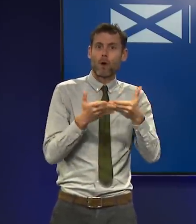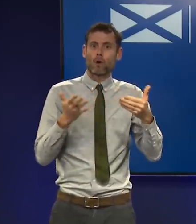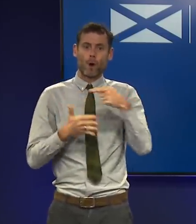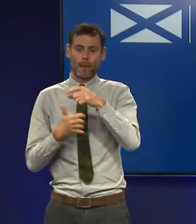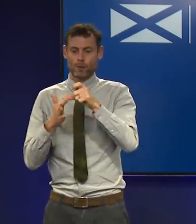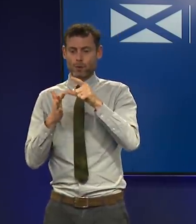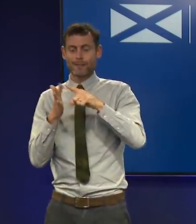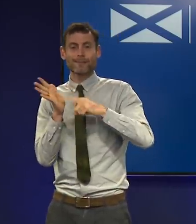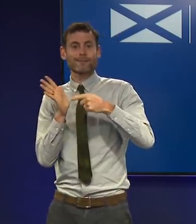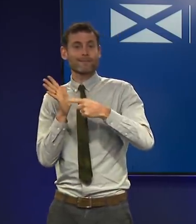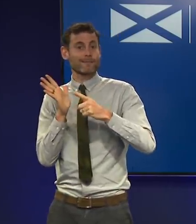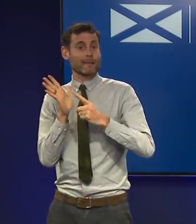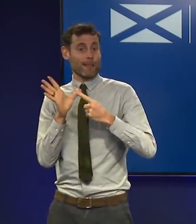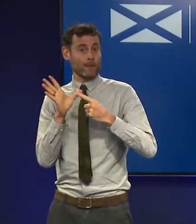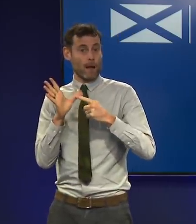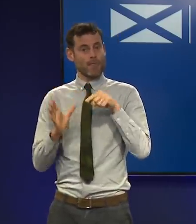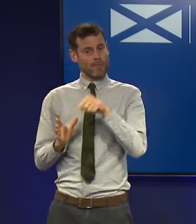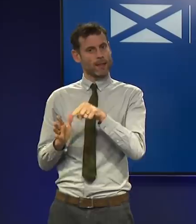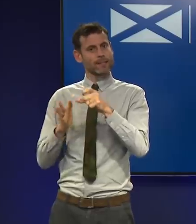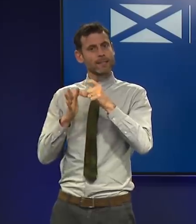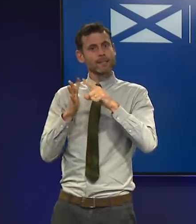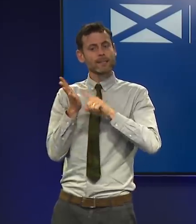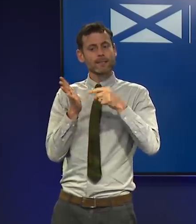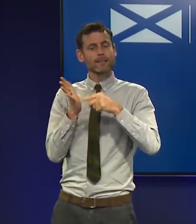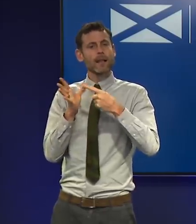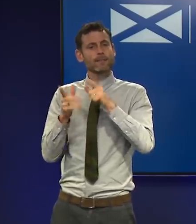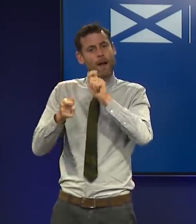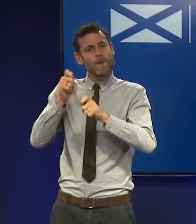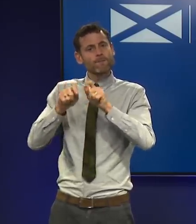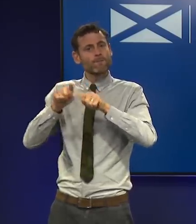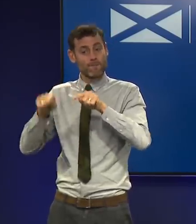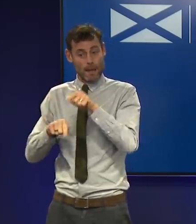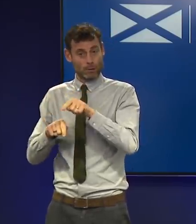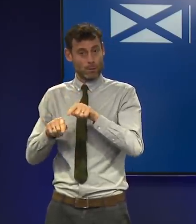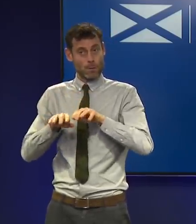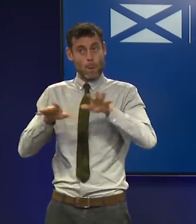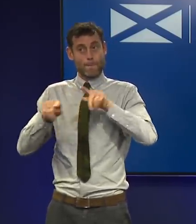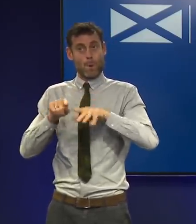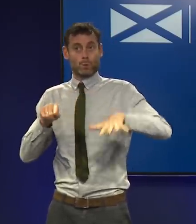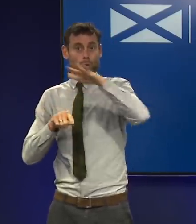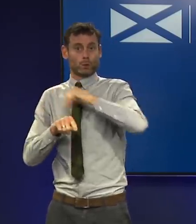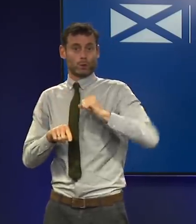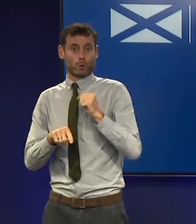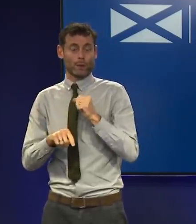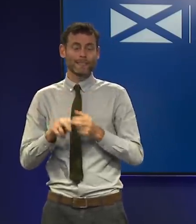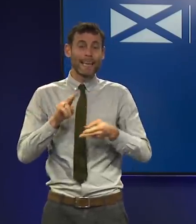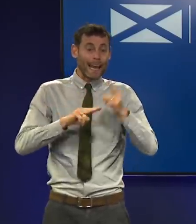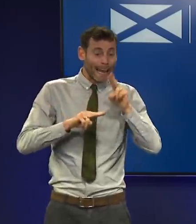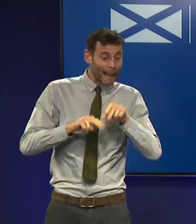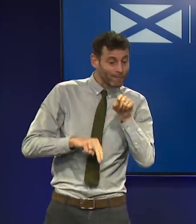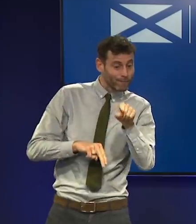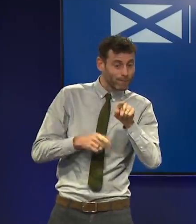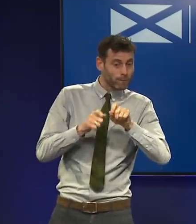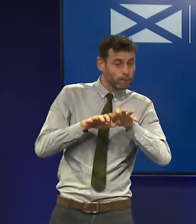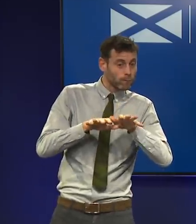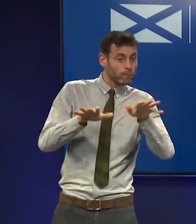However, much more data and analysis is required to be certain of this and if it is more transmissible to understand